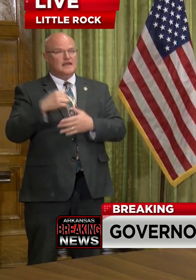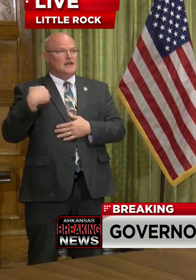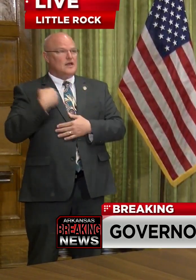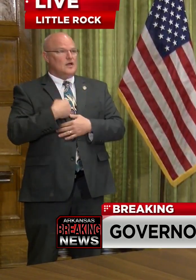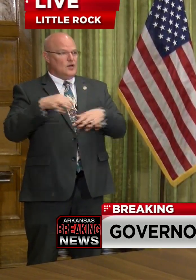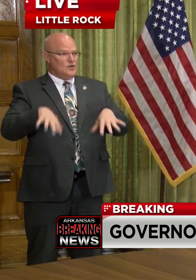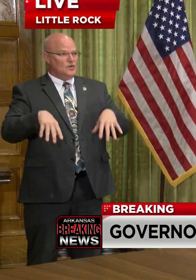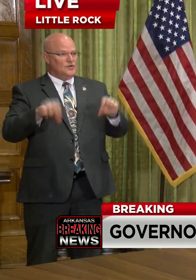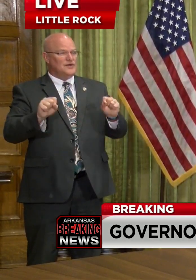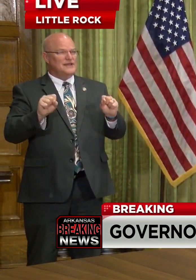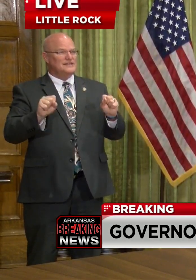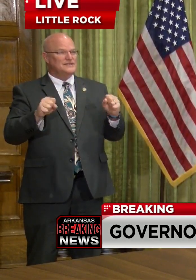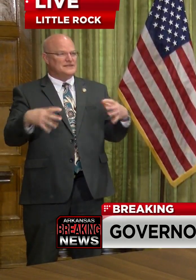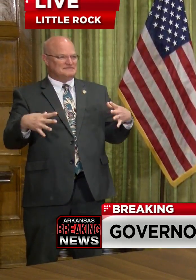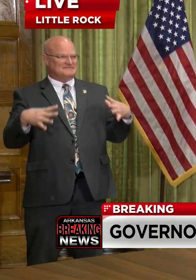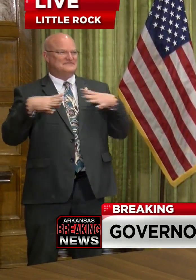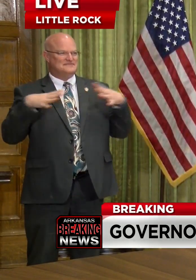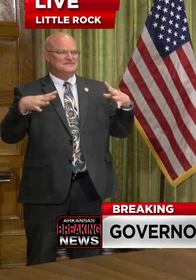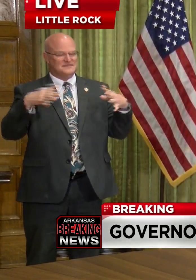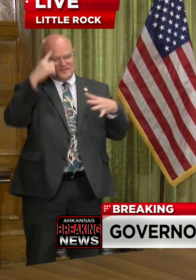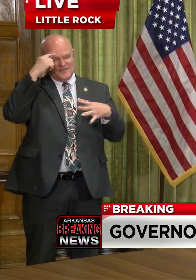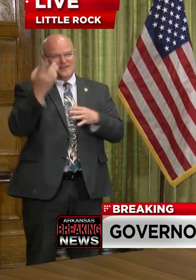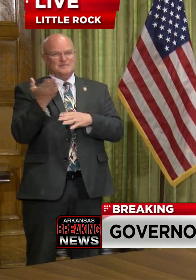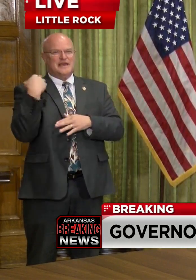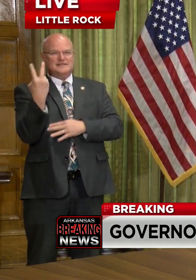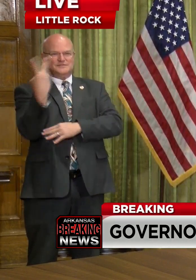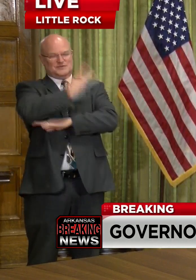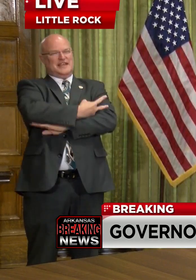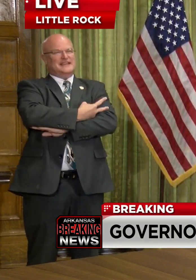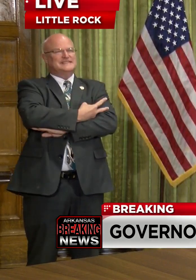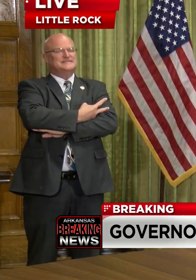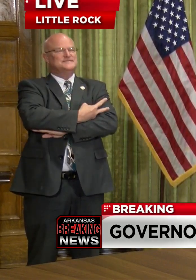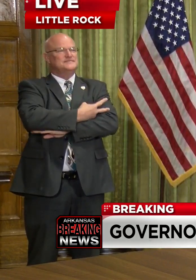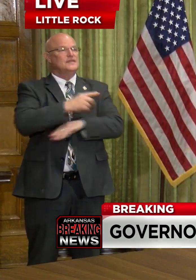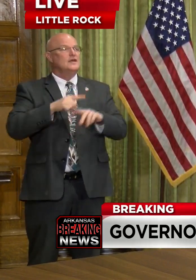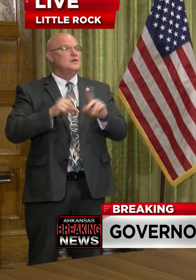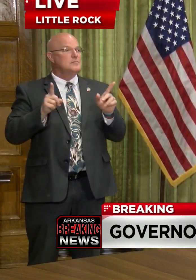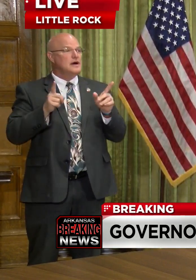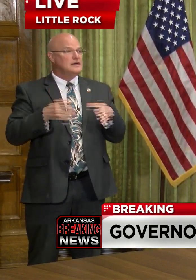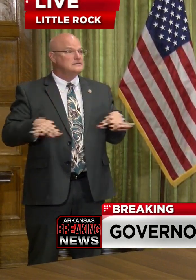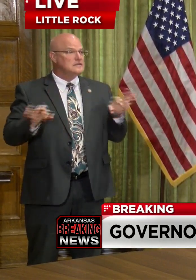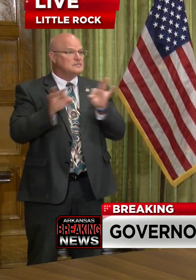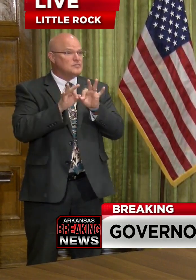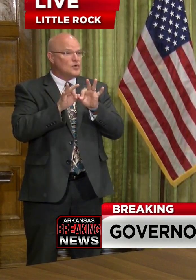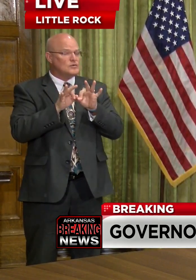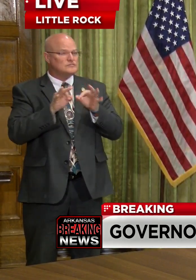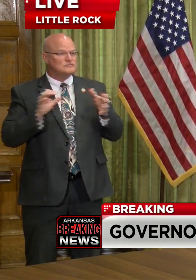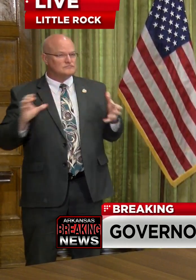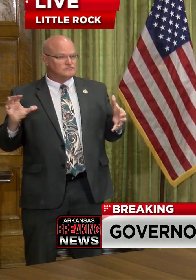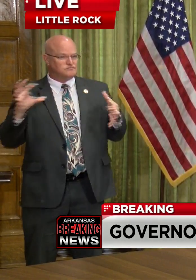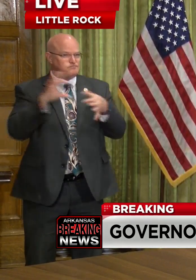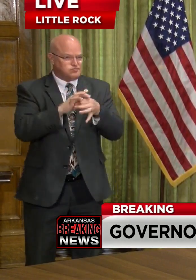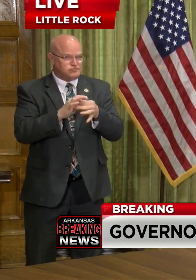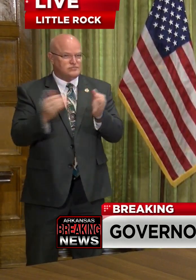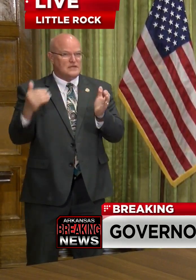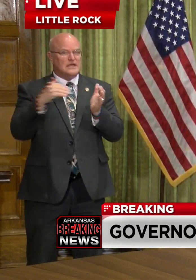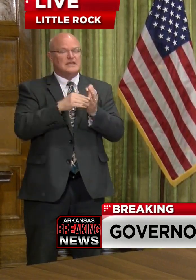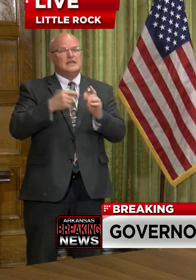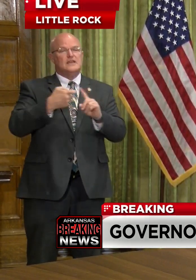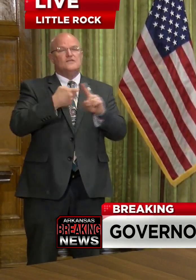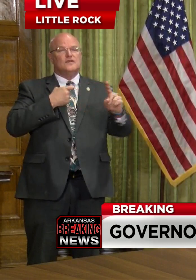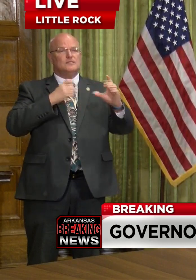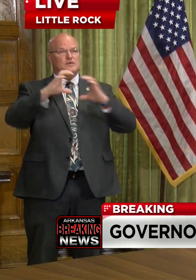took a leave of absence for the last two days. But it's important to re-engage on this from a